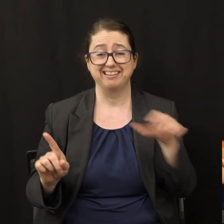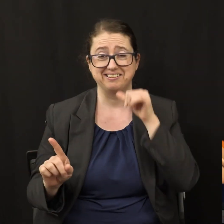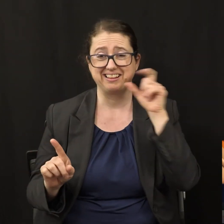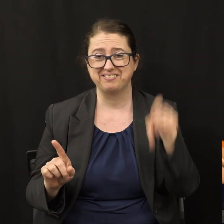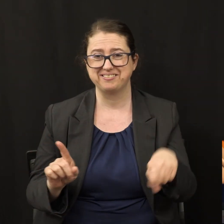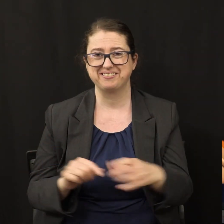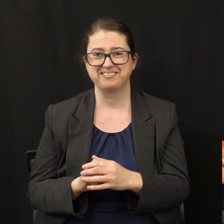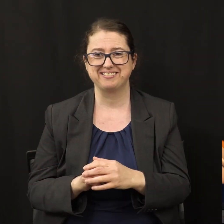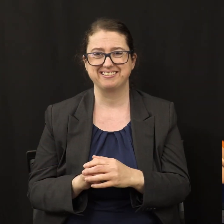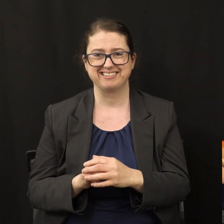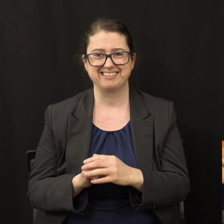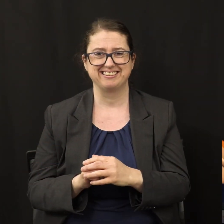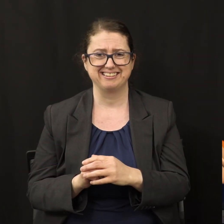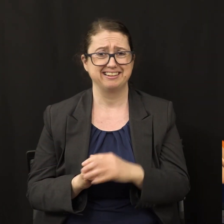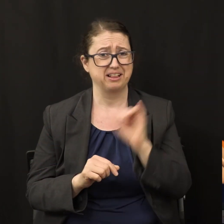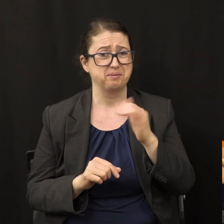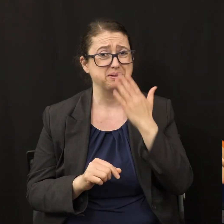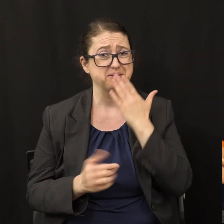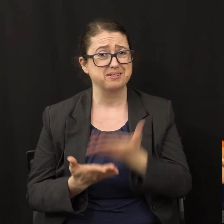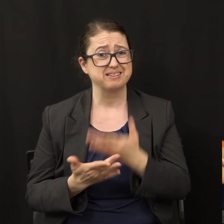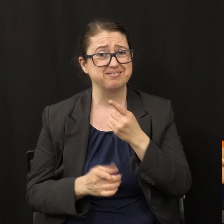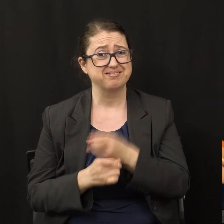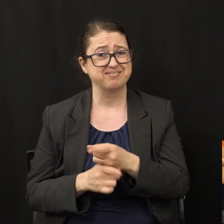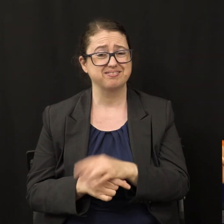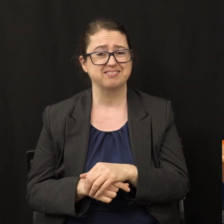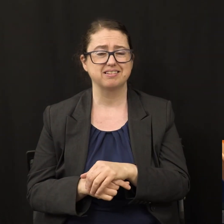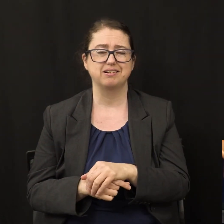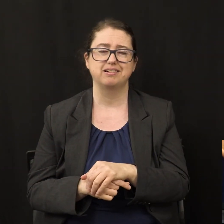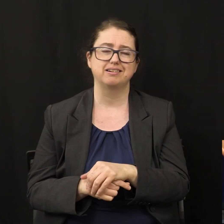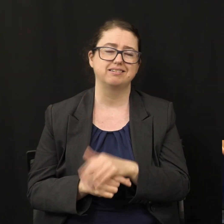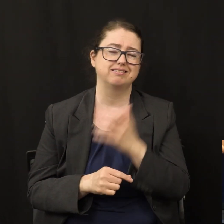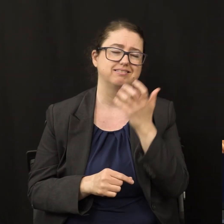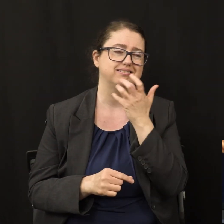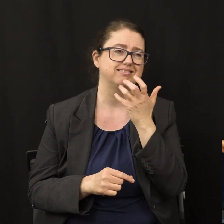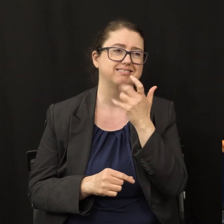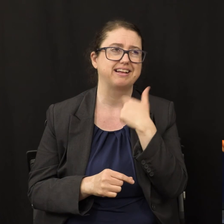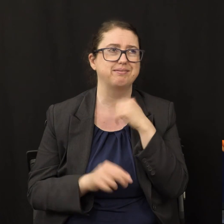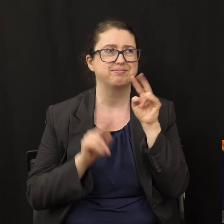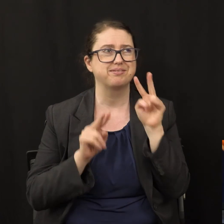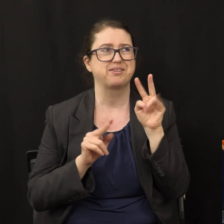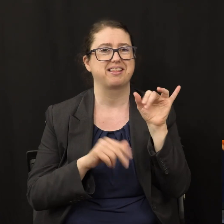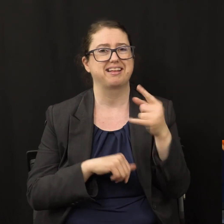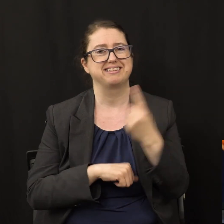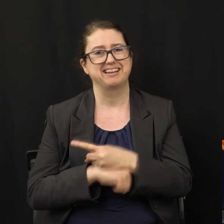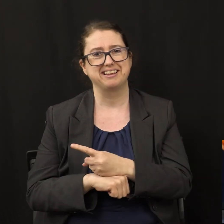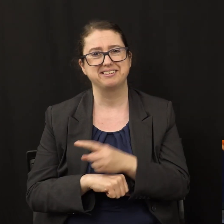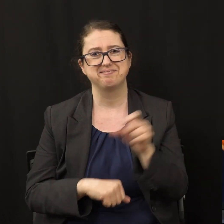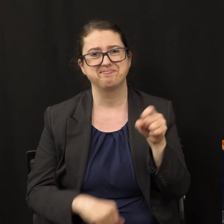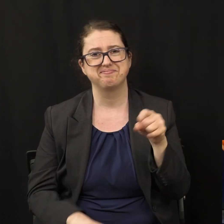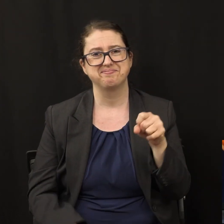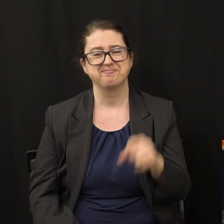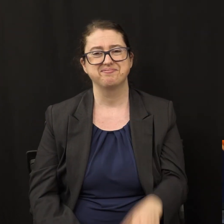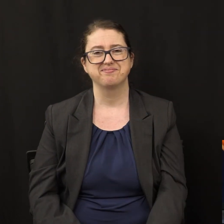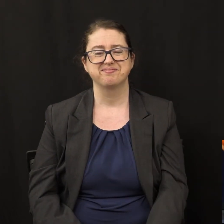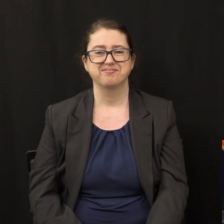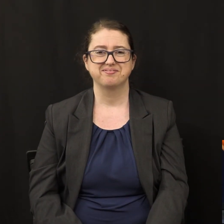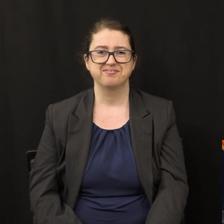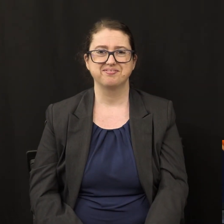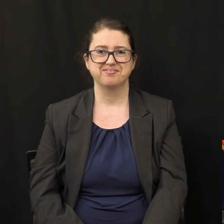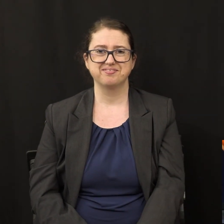is that a good thing oh I'll tell you I'm looking forward to that day you know don't don't let anything in